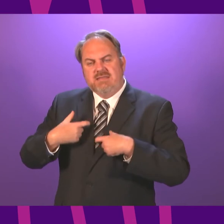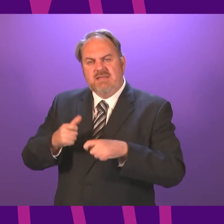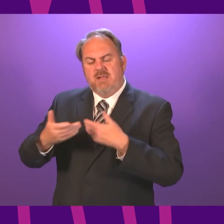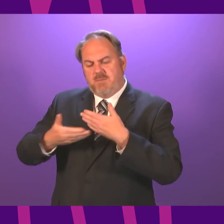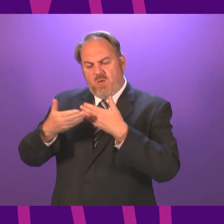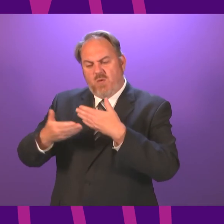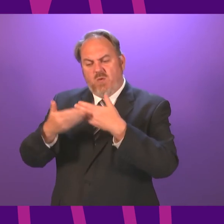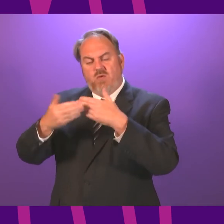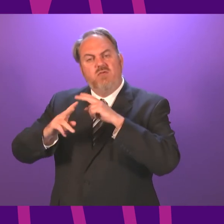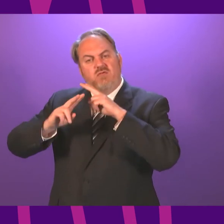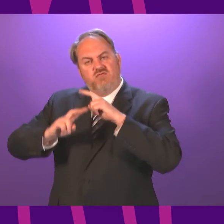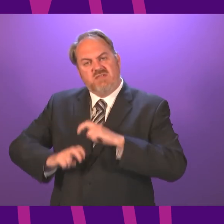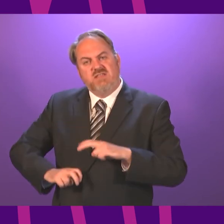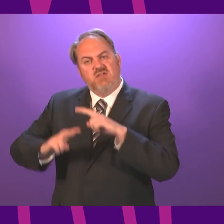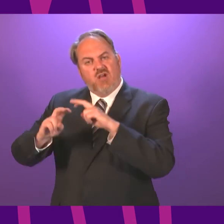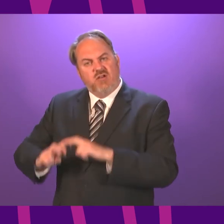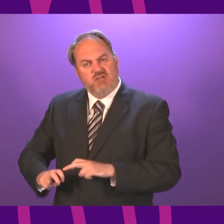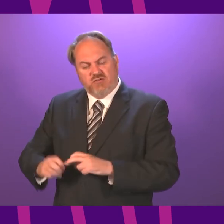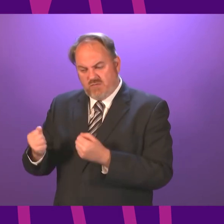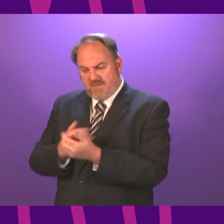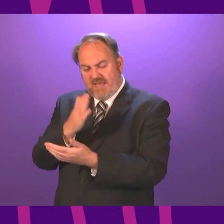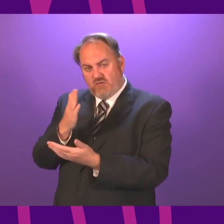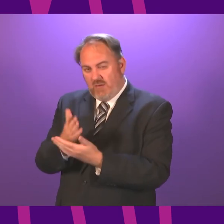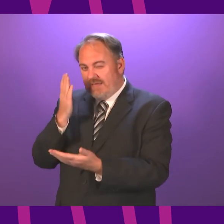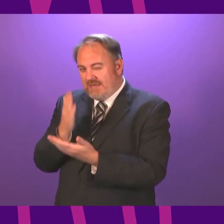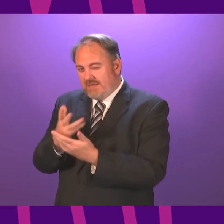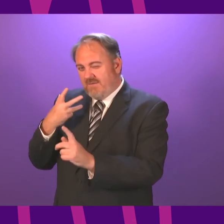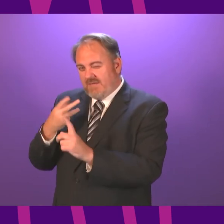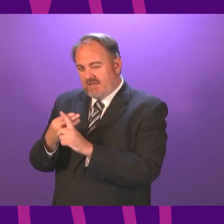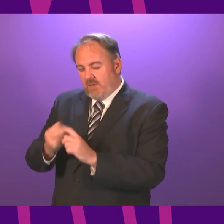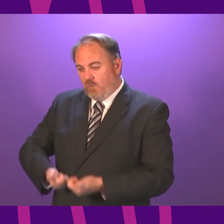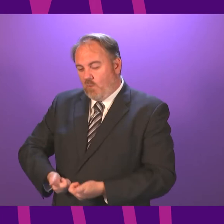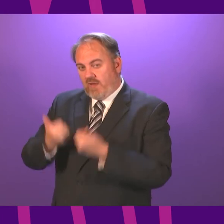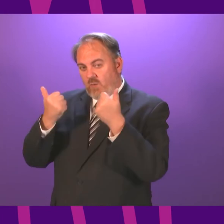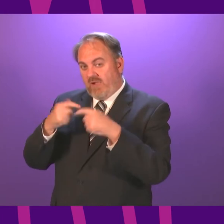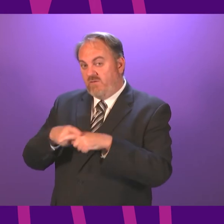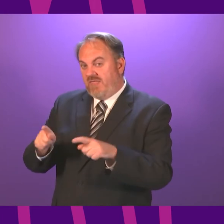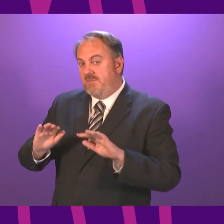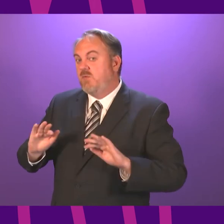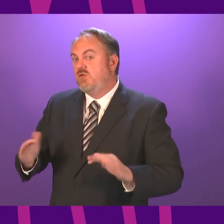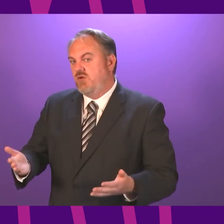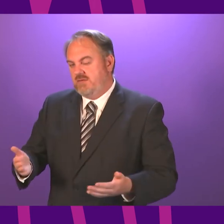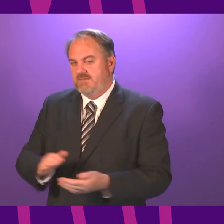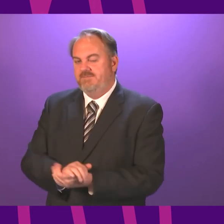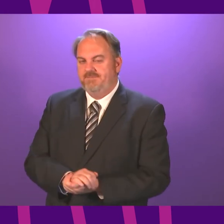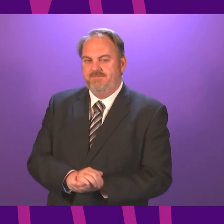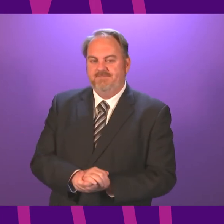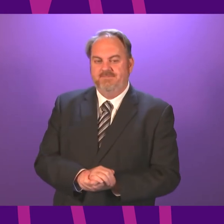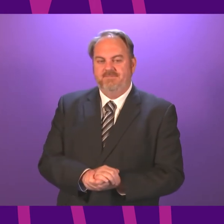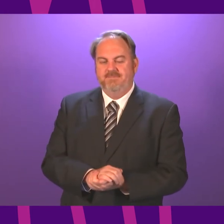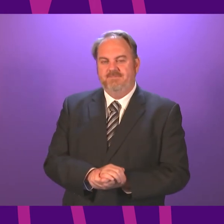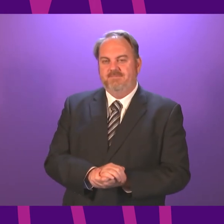sure there will be for some time, into the efficacy of the vaccines, both generally and in relation to particular groups.